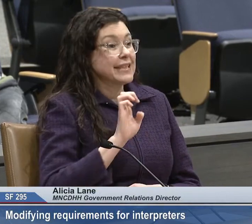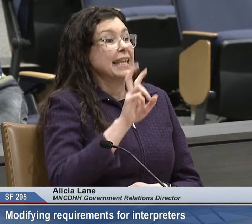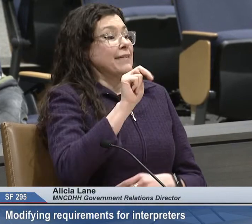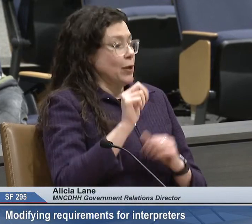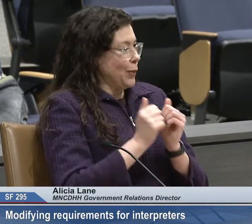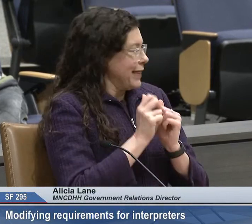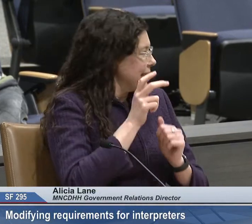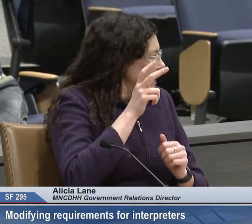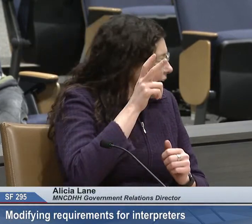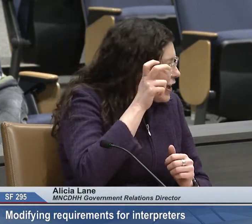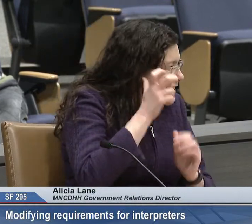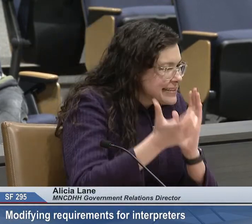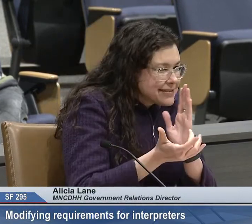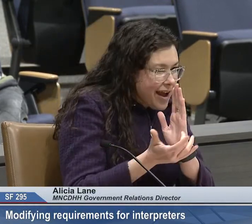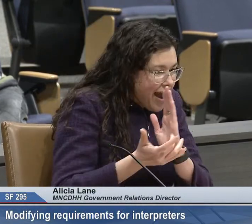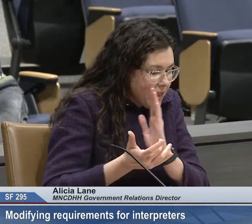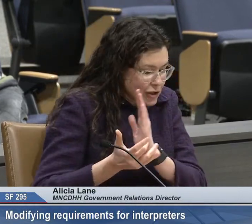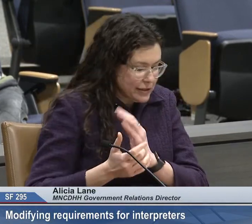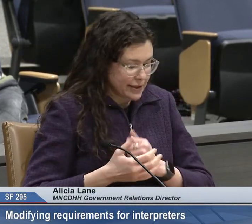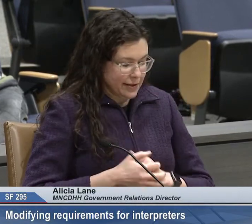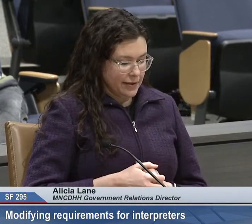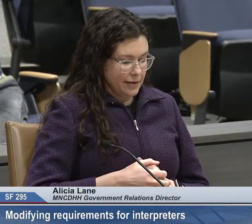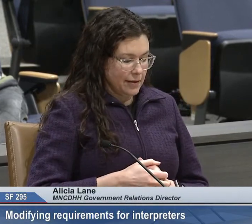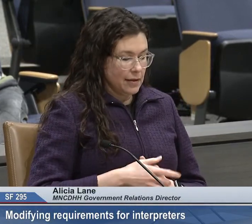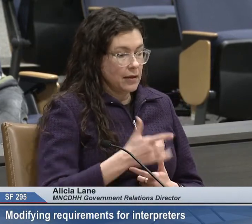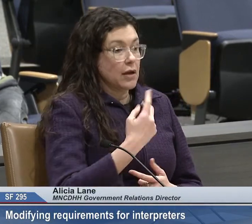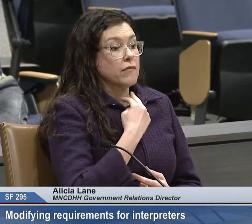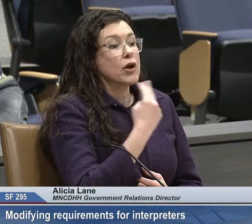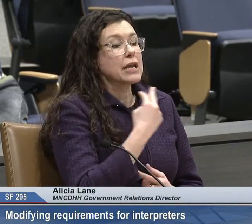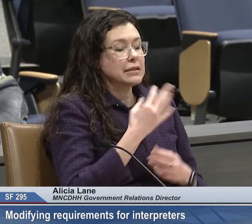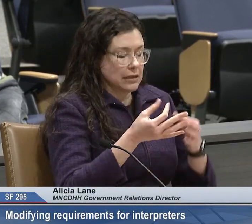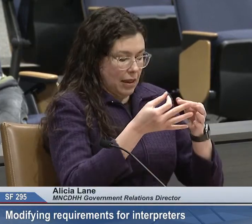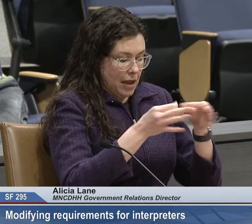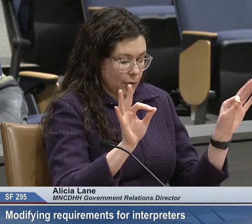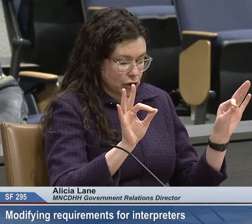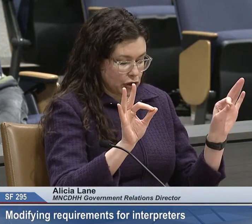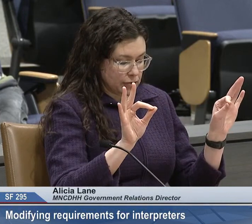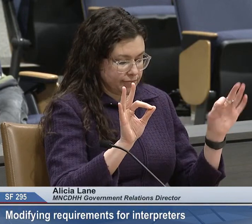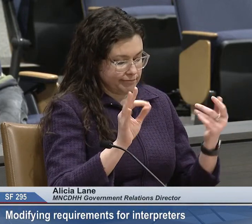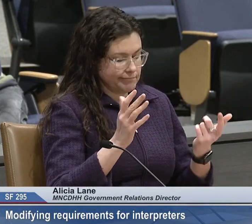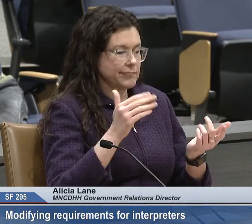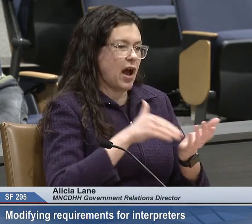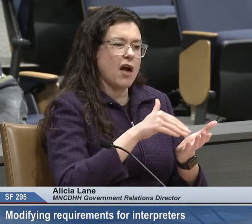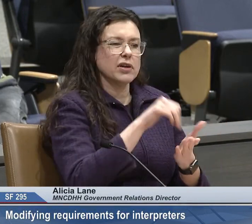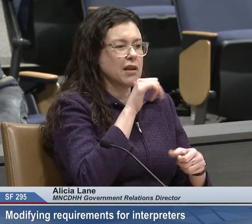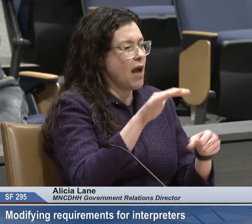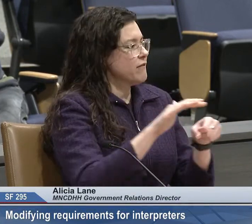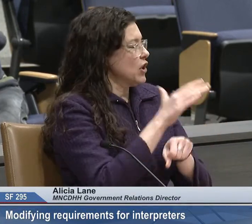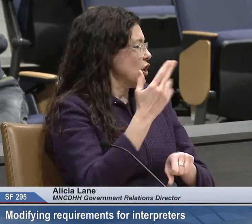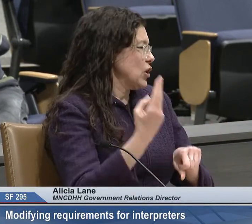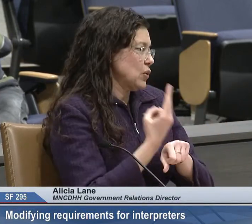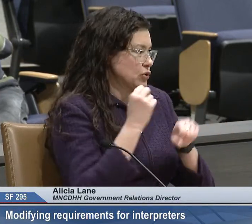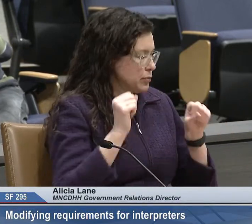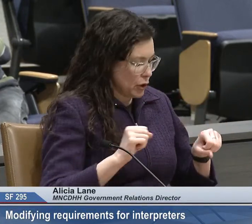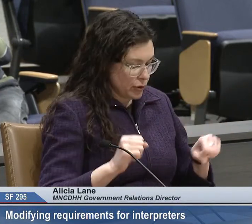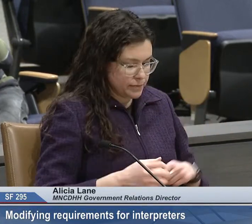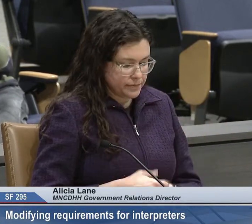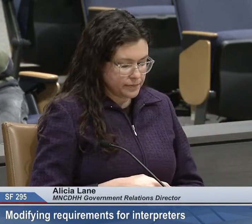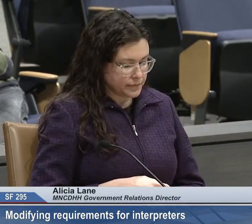or hard of hearing child, even with hearing technology, vocalized language is often not